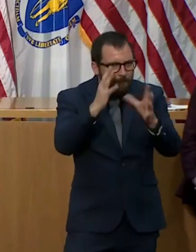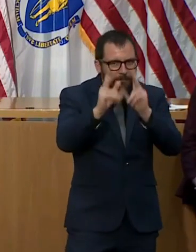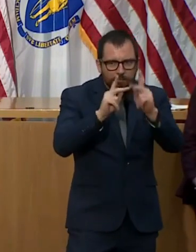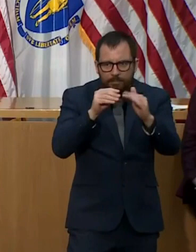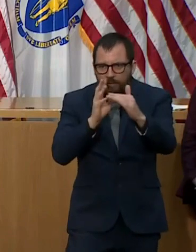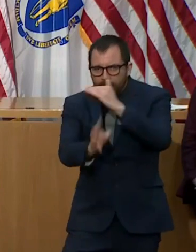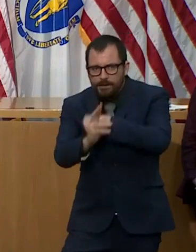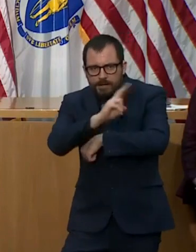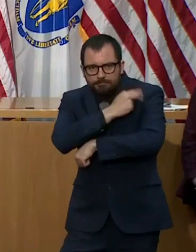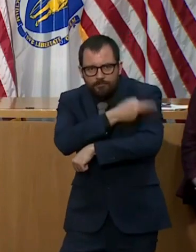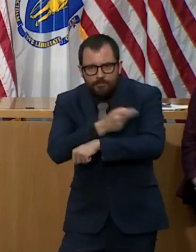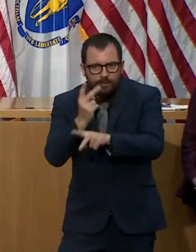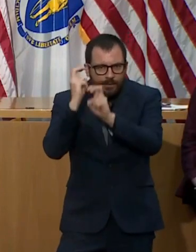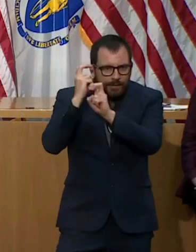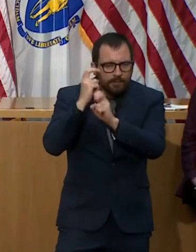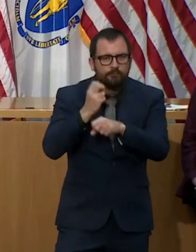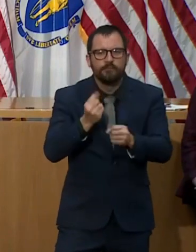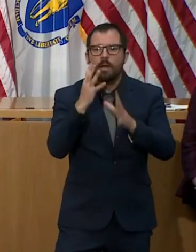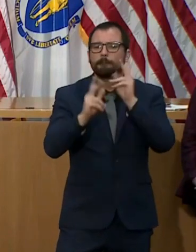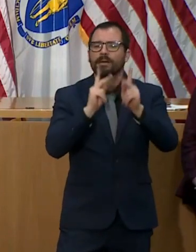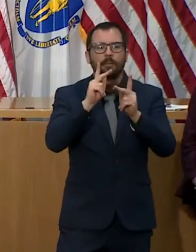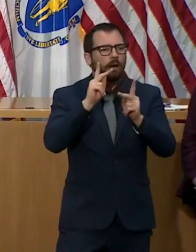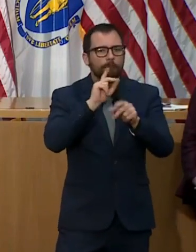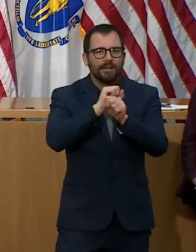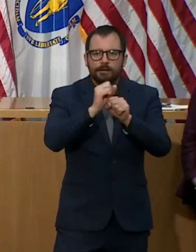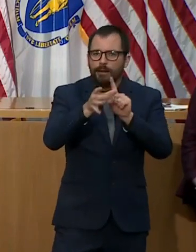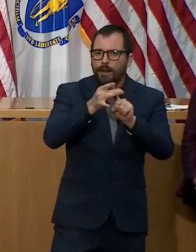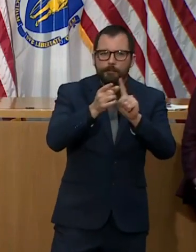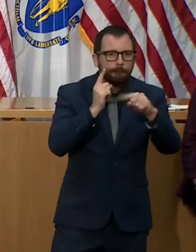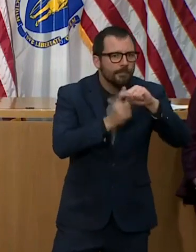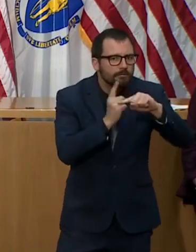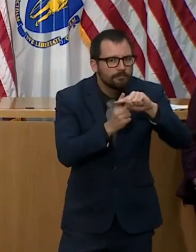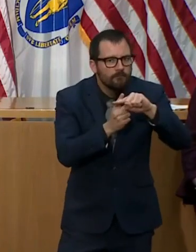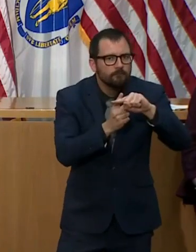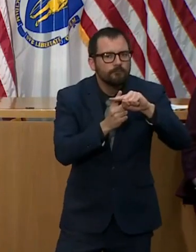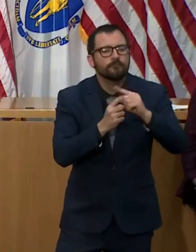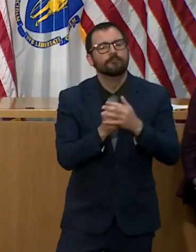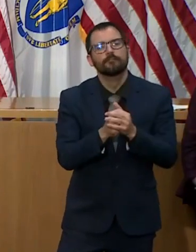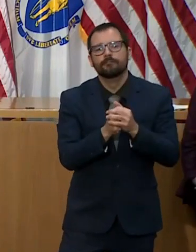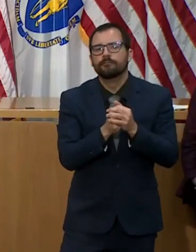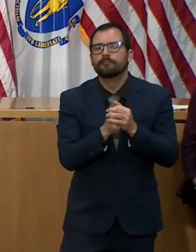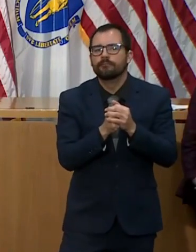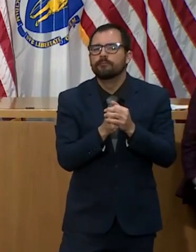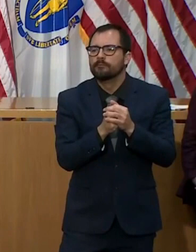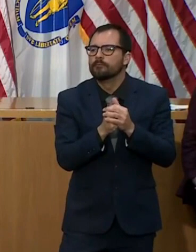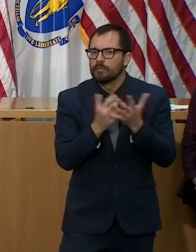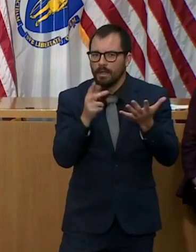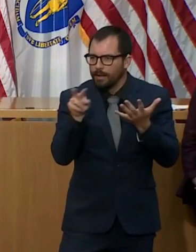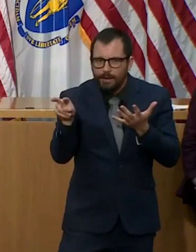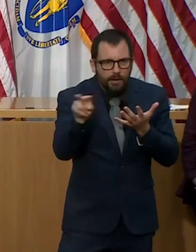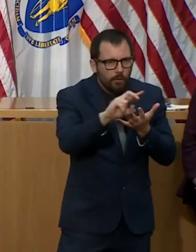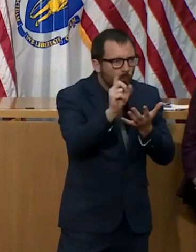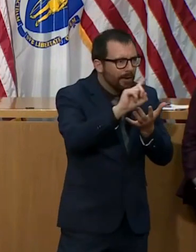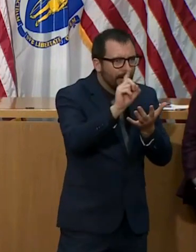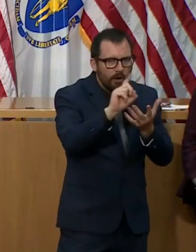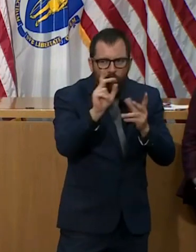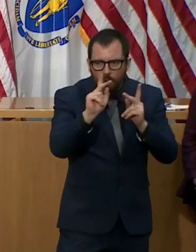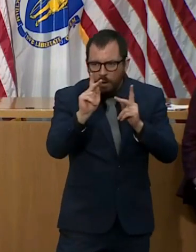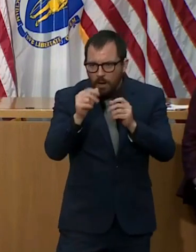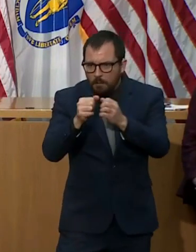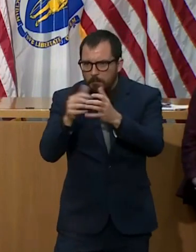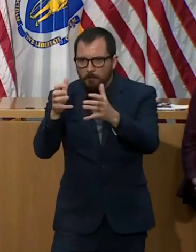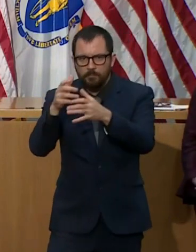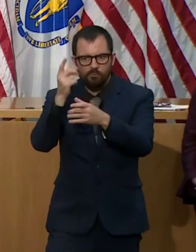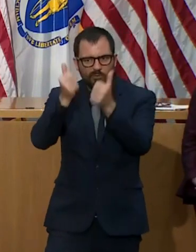hotspots. We're all incredibly eager to move on from this phase of our lives, but if we act too soon, we could risk